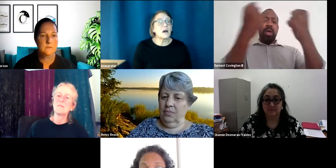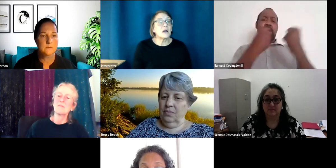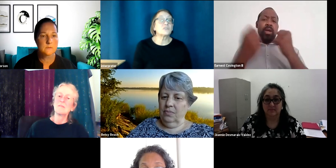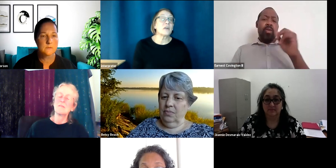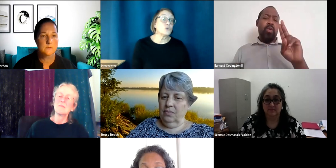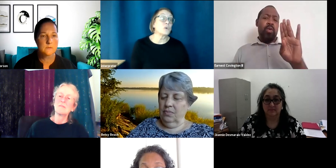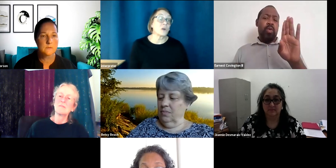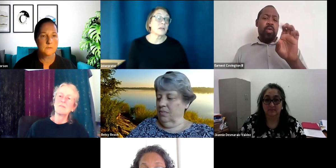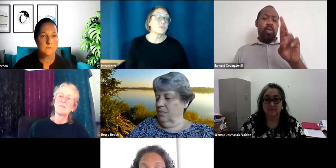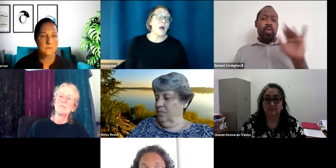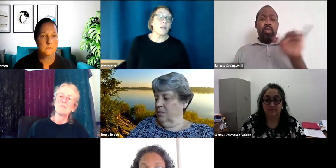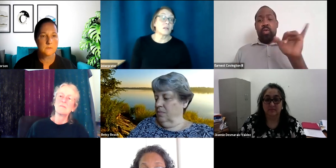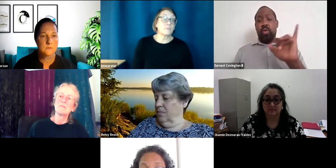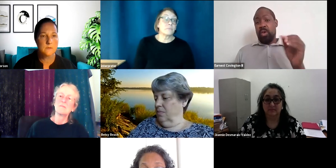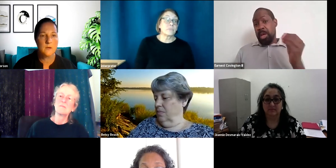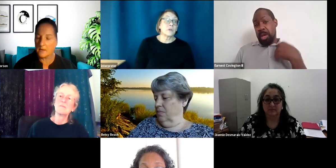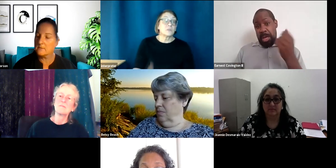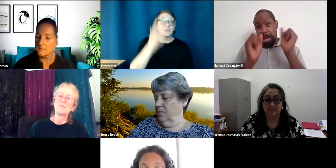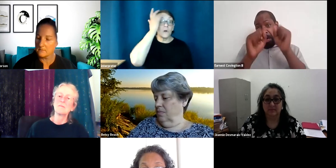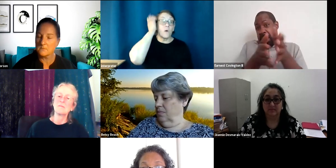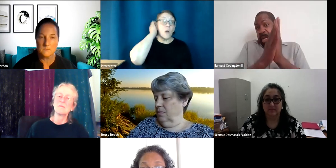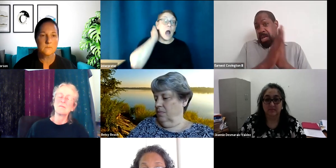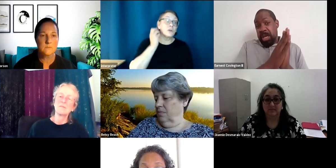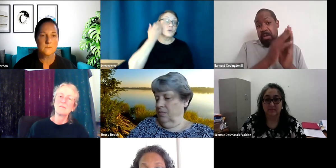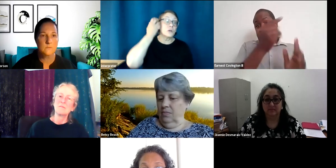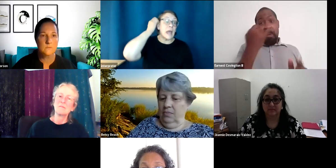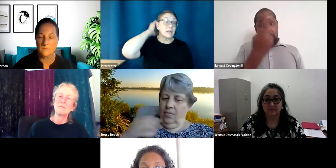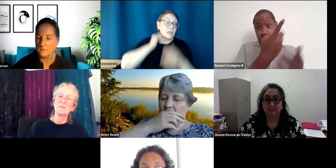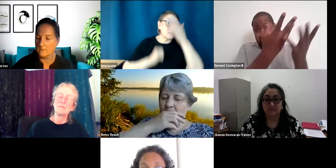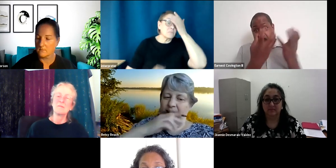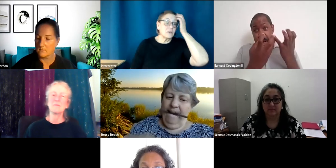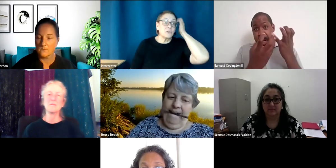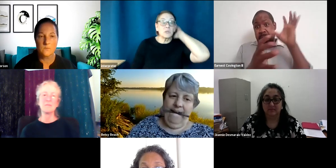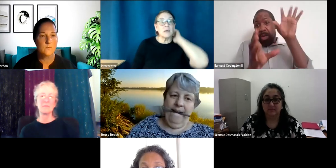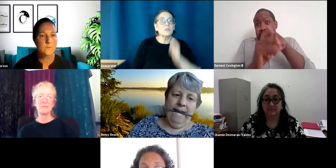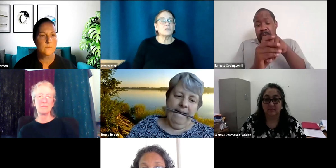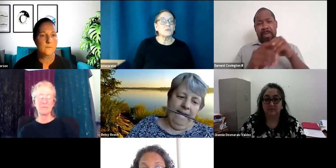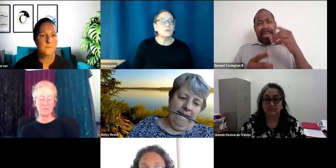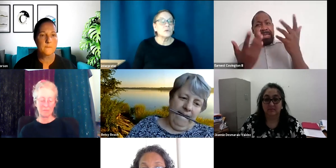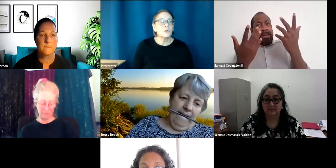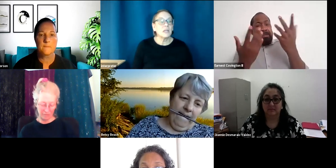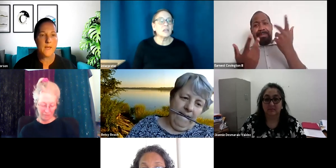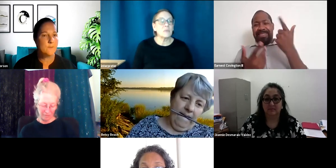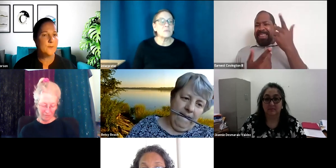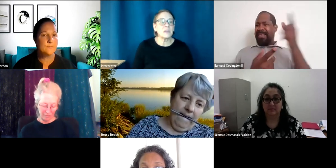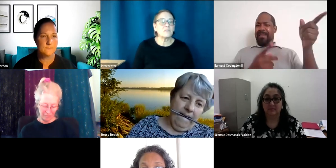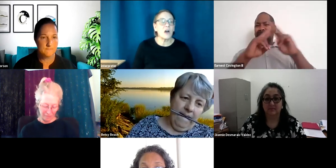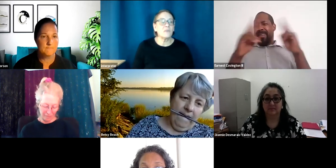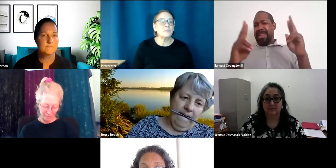He drives Uber as well. Okay. So I could ask him if he would like me to. He could maybe be off,